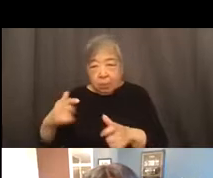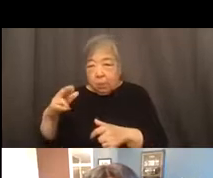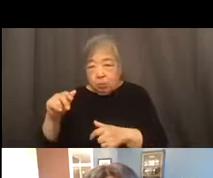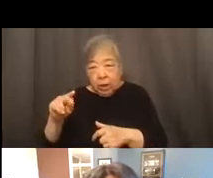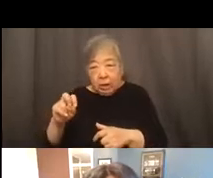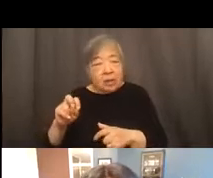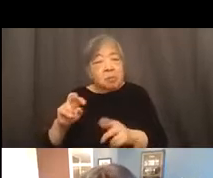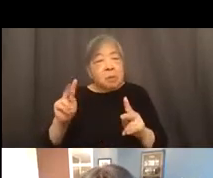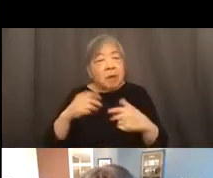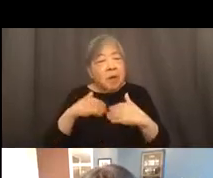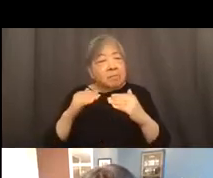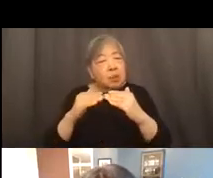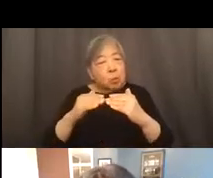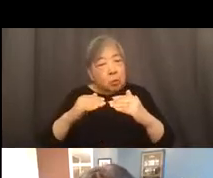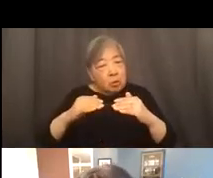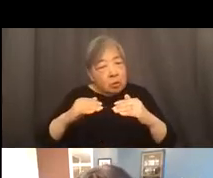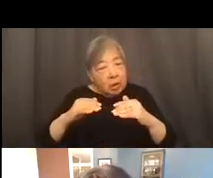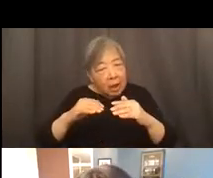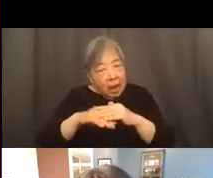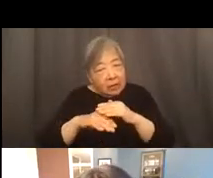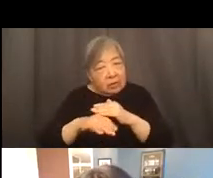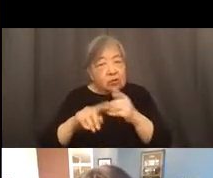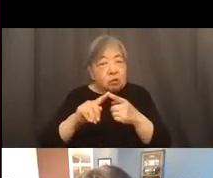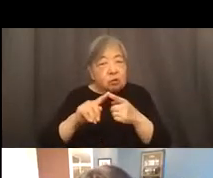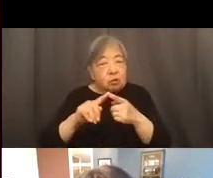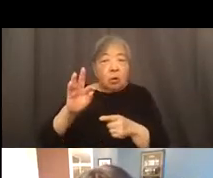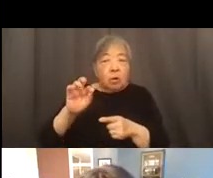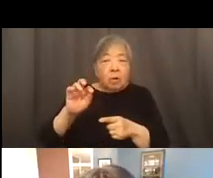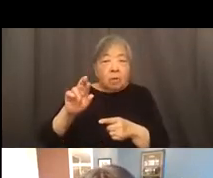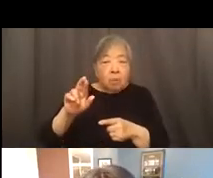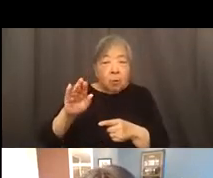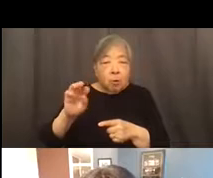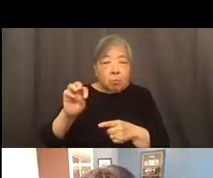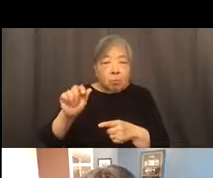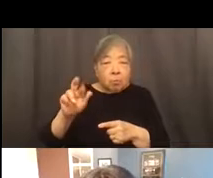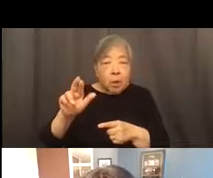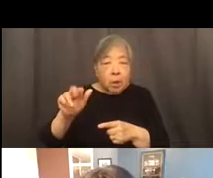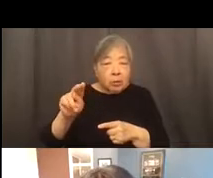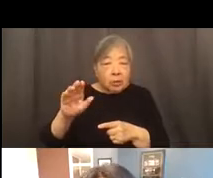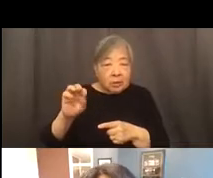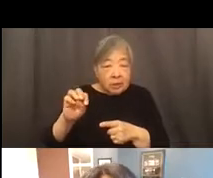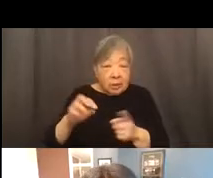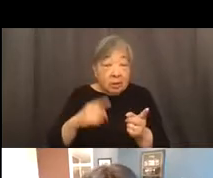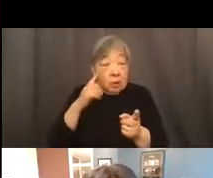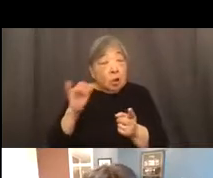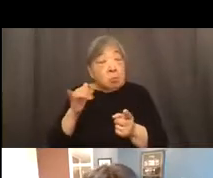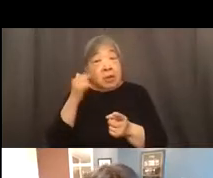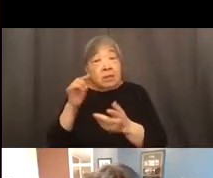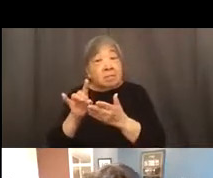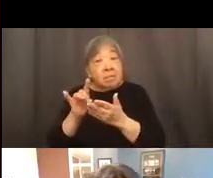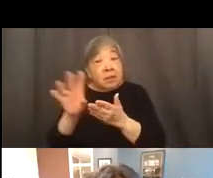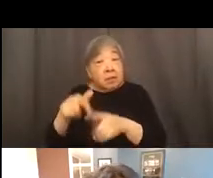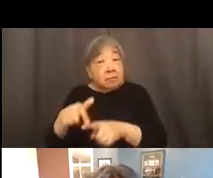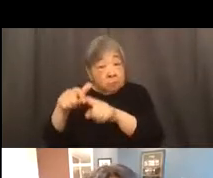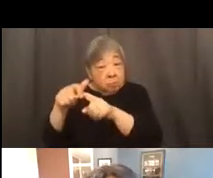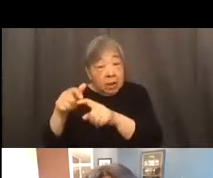access to forbearance. I think also because of the eviction moratoriums, we have that same sense, too,